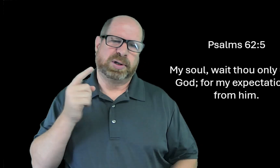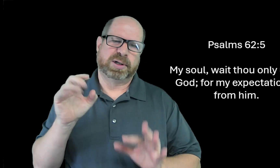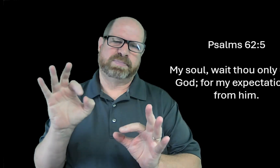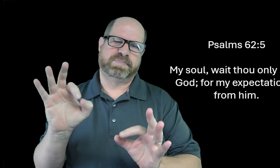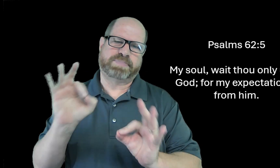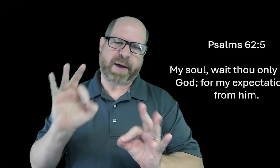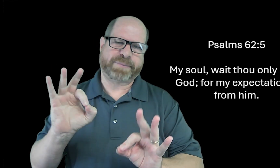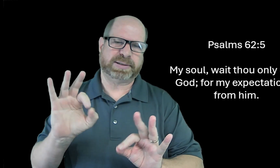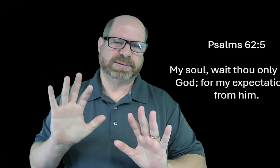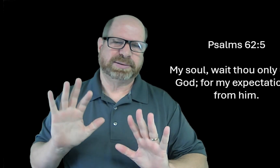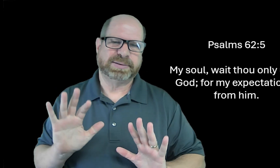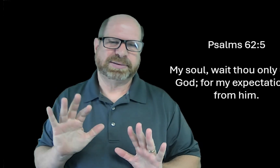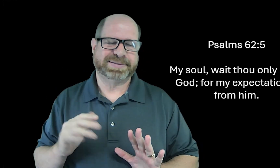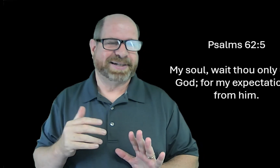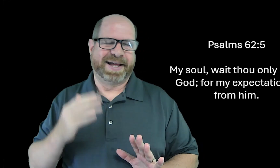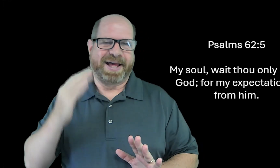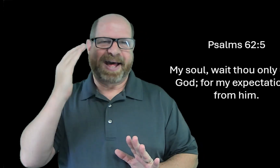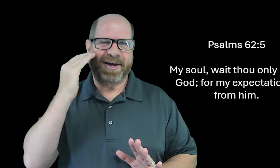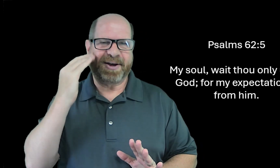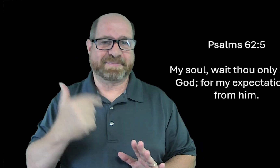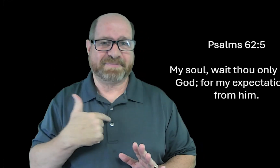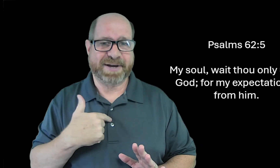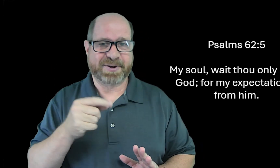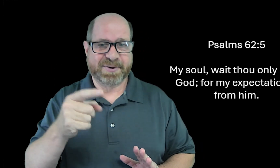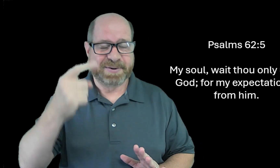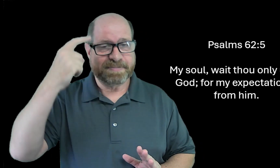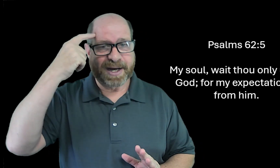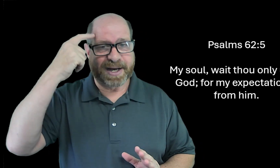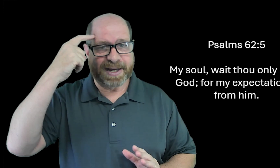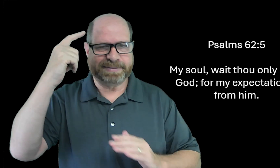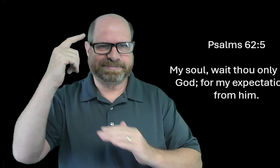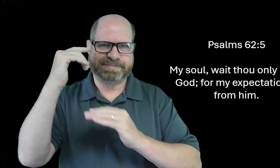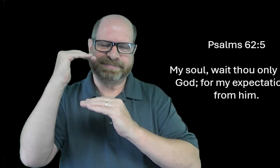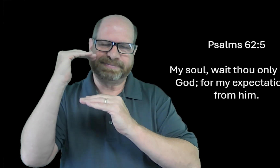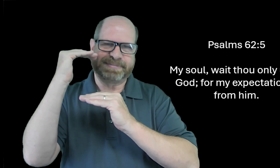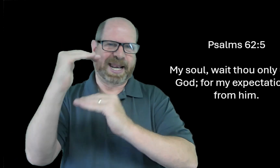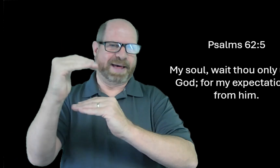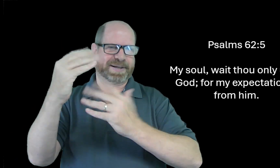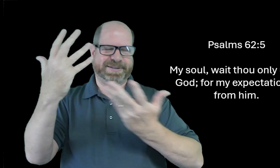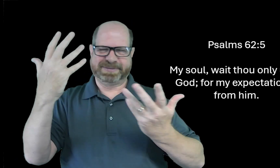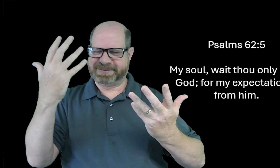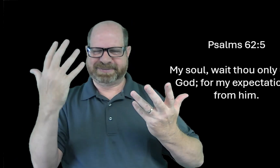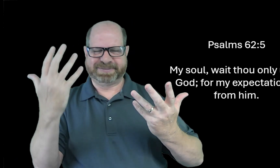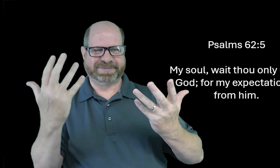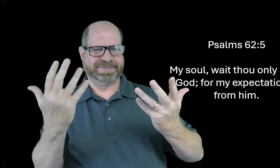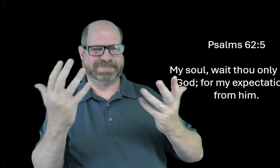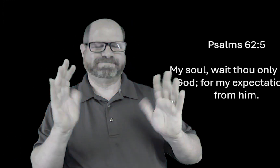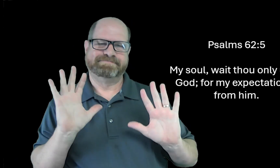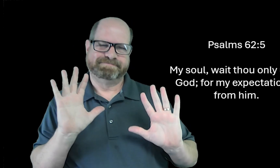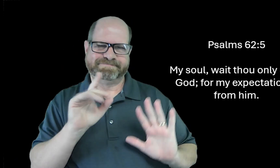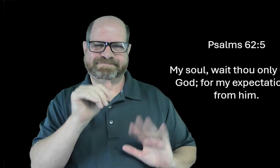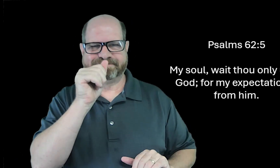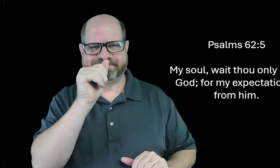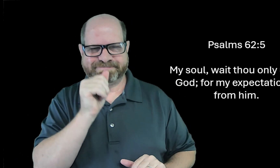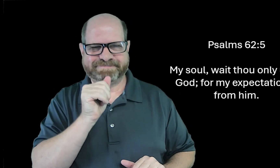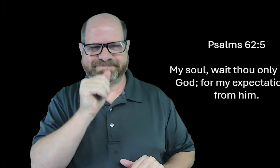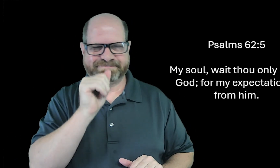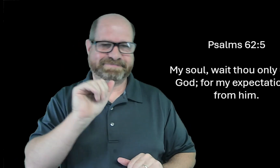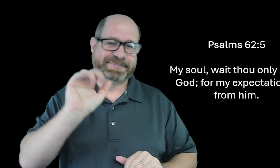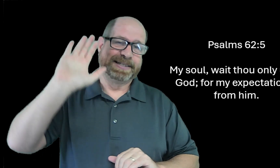when something's supposed to happen at the perfect time. Our minds are limited. So we need to be